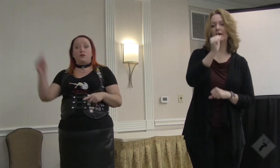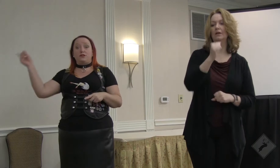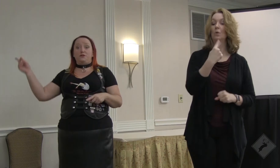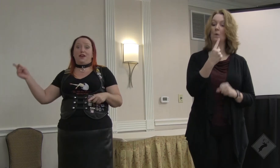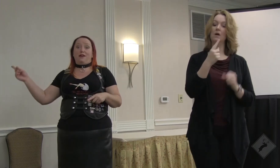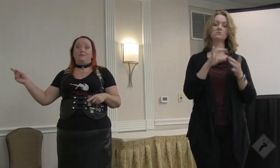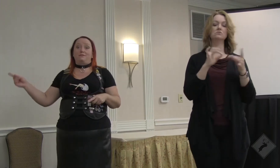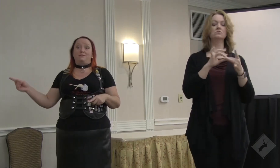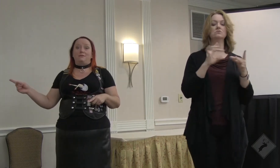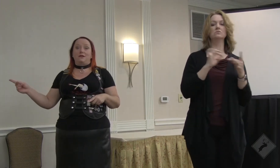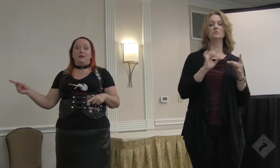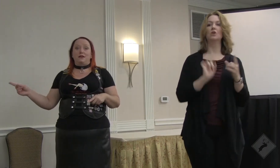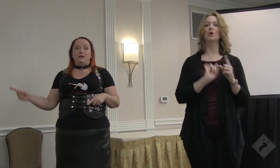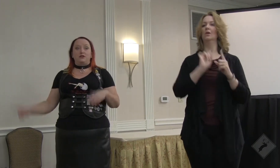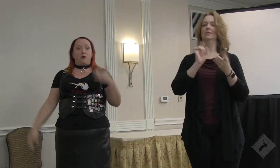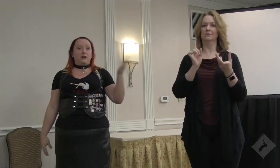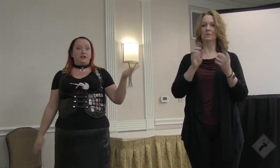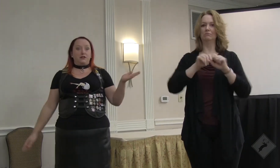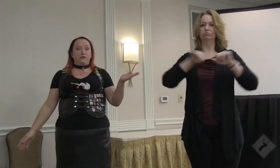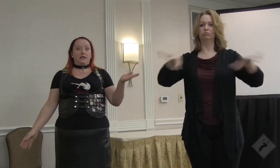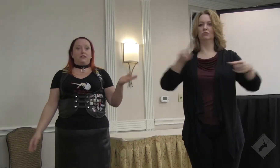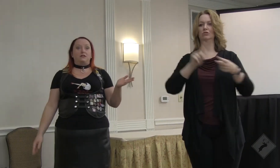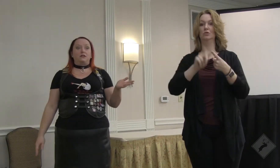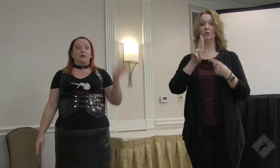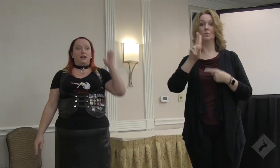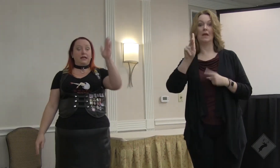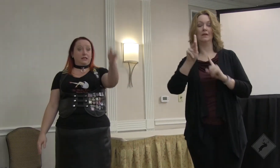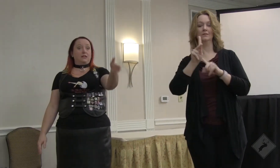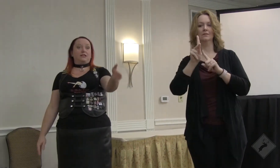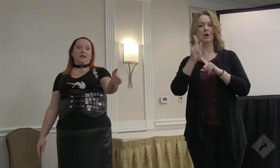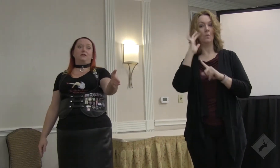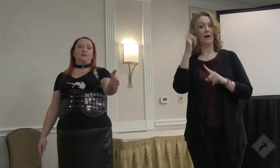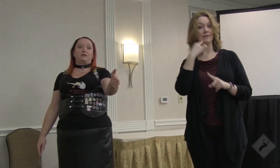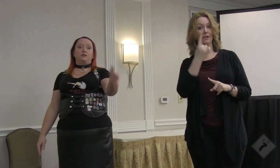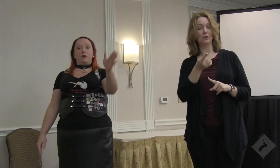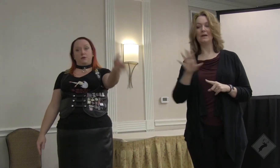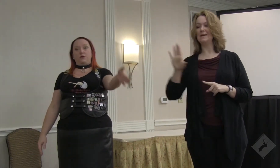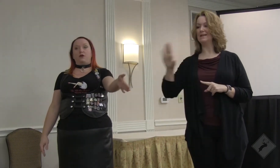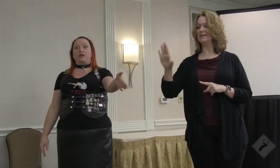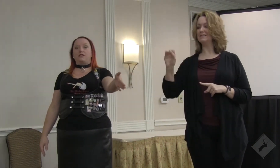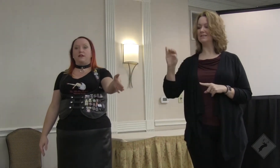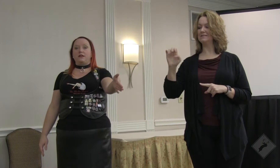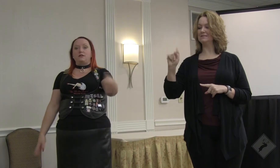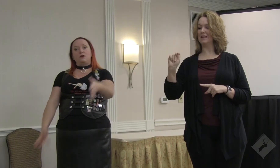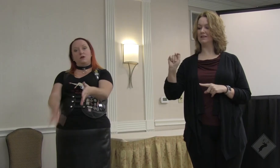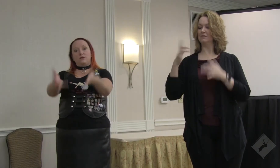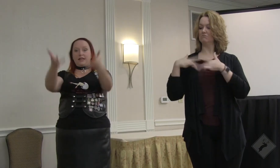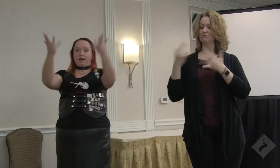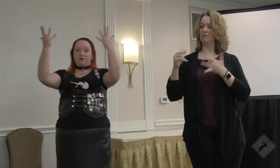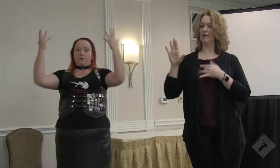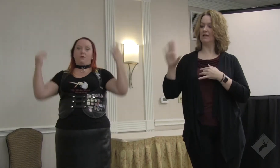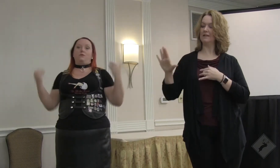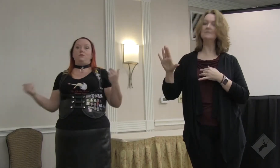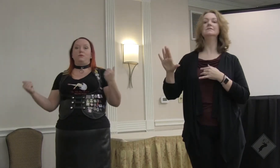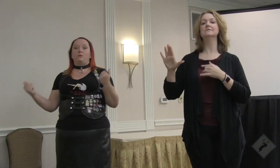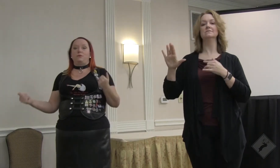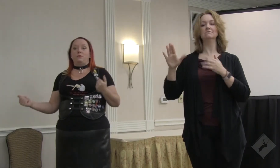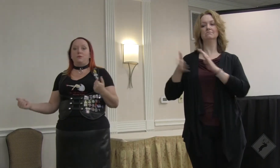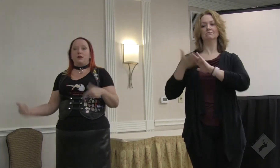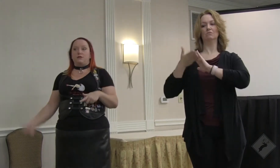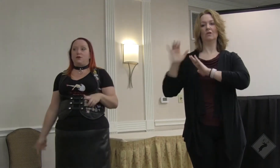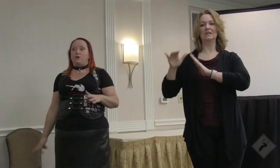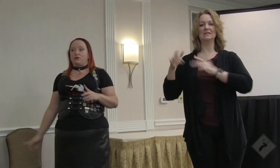of them went as far as the UK. So why am I telling you this? His consent to be able to put on his event was taken from him